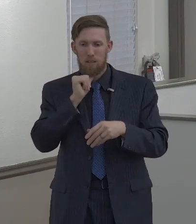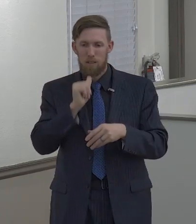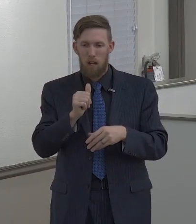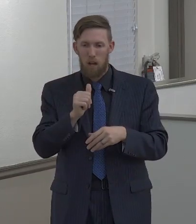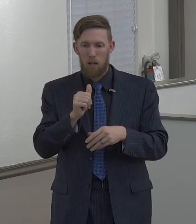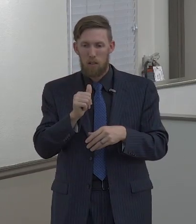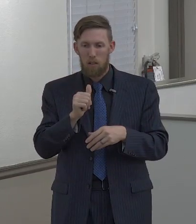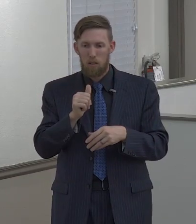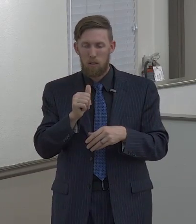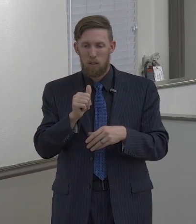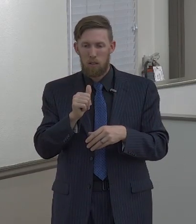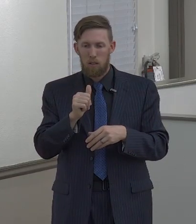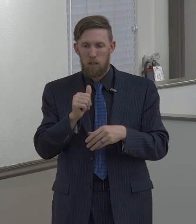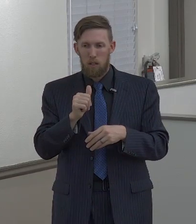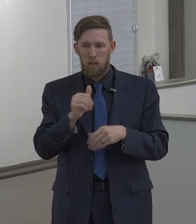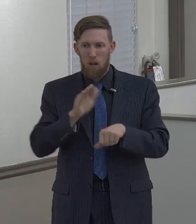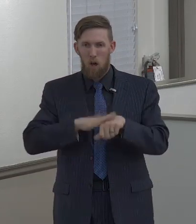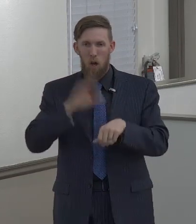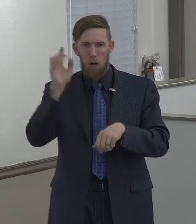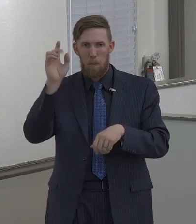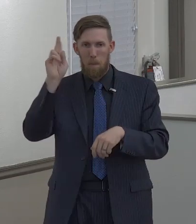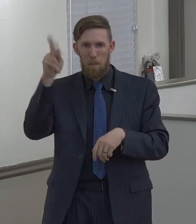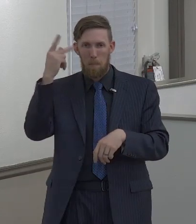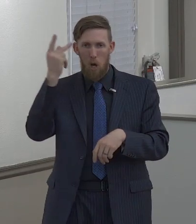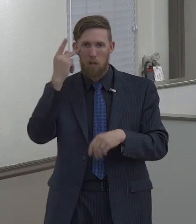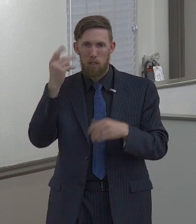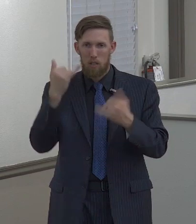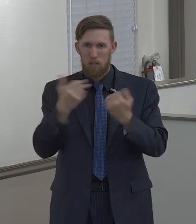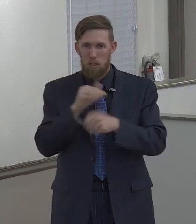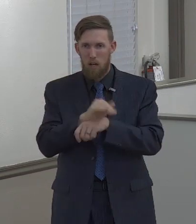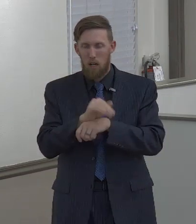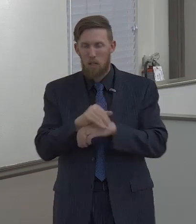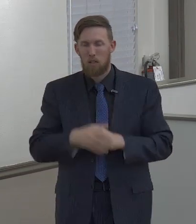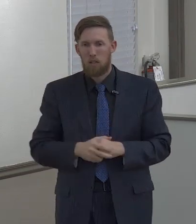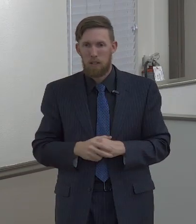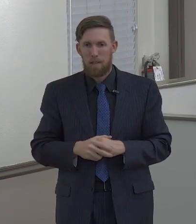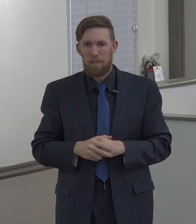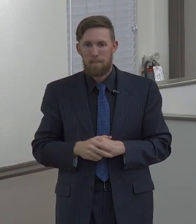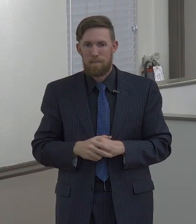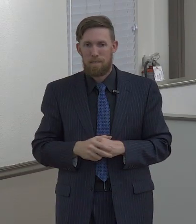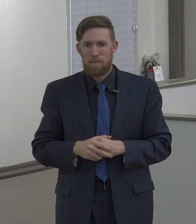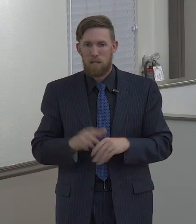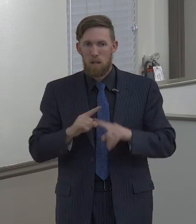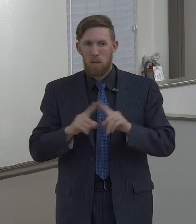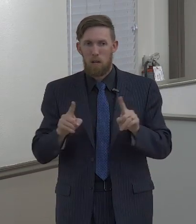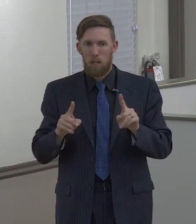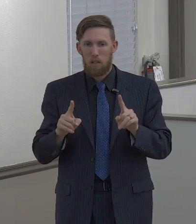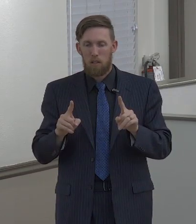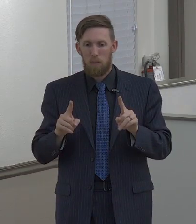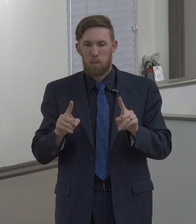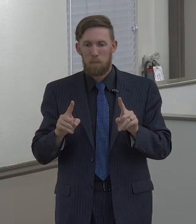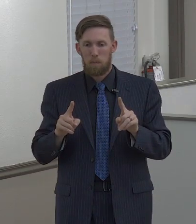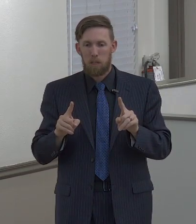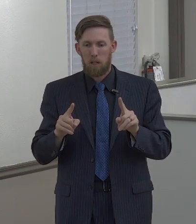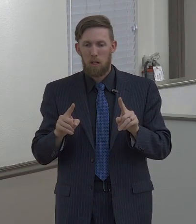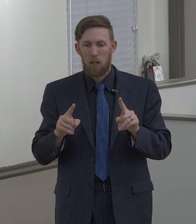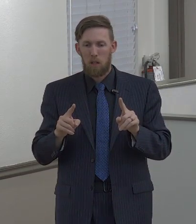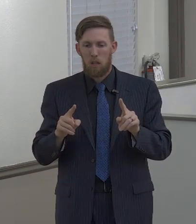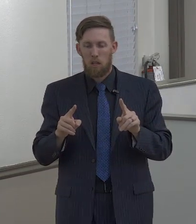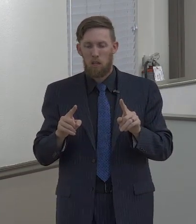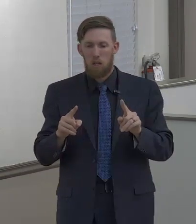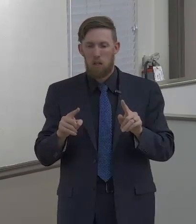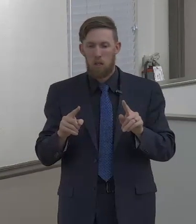but open borders is not a good strategy. It's not going to work out well for the country.